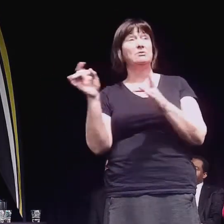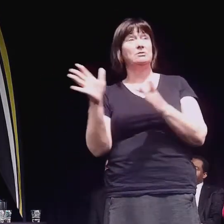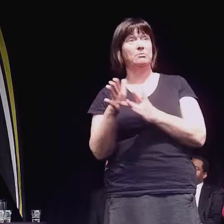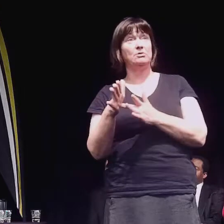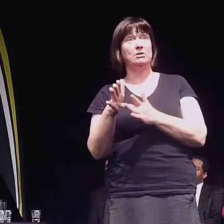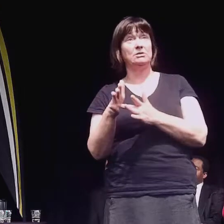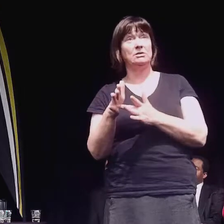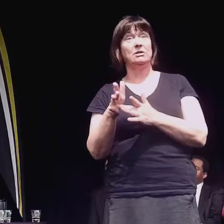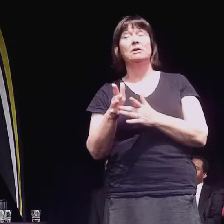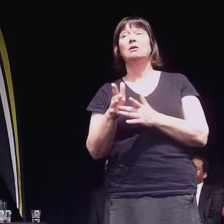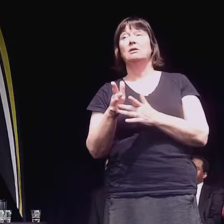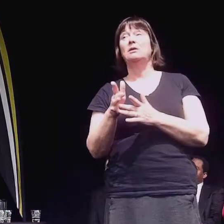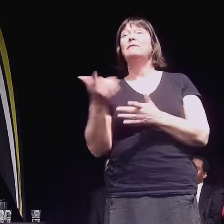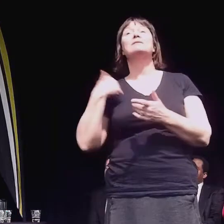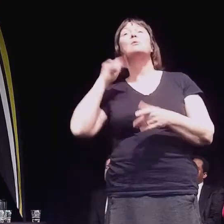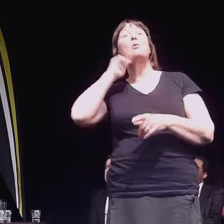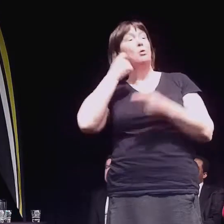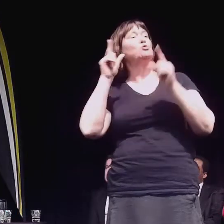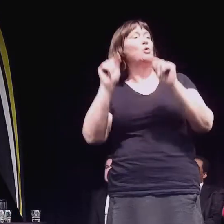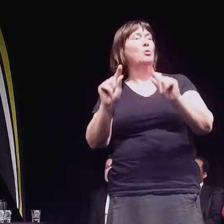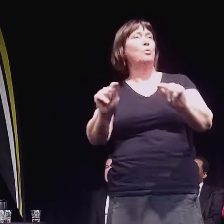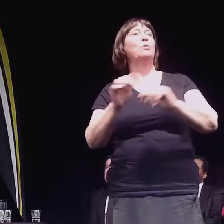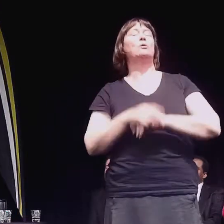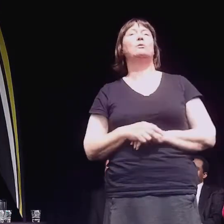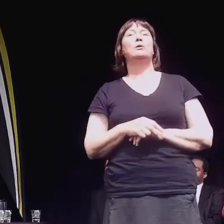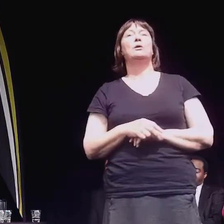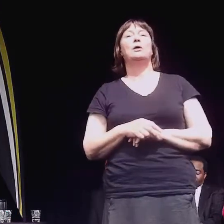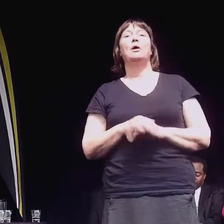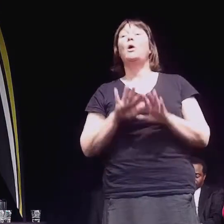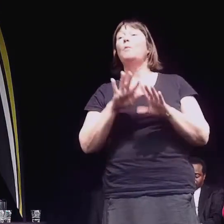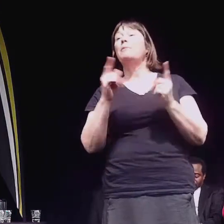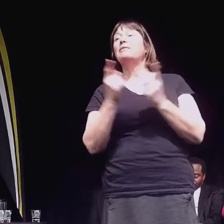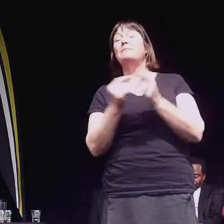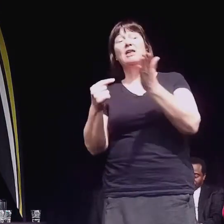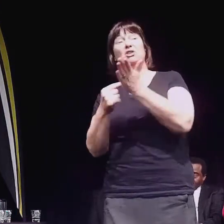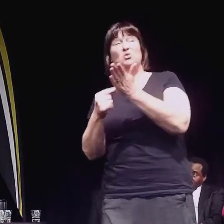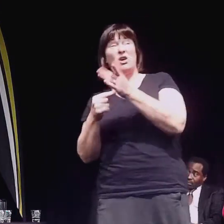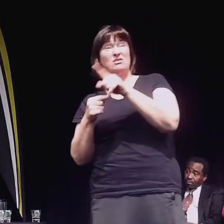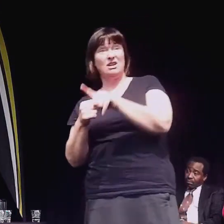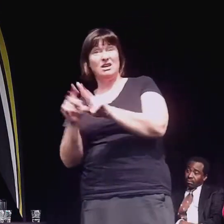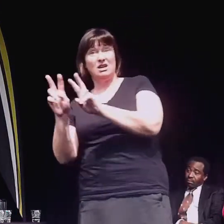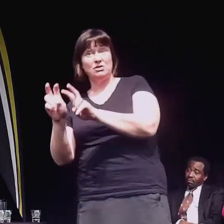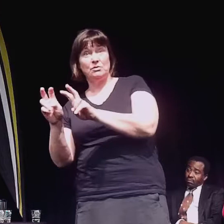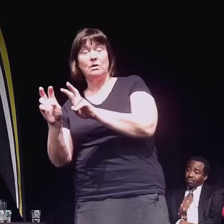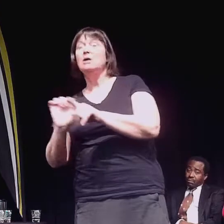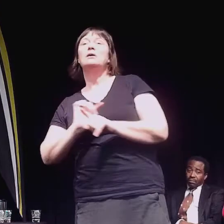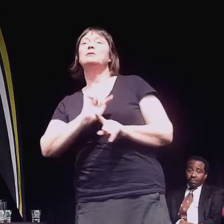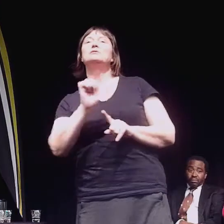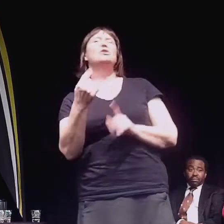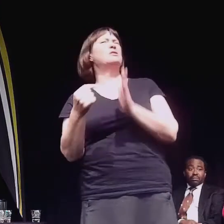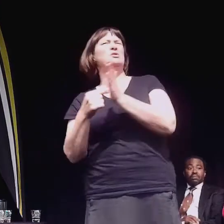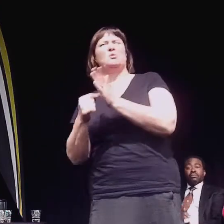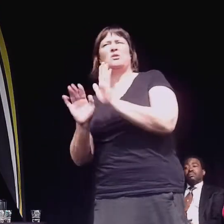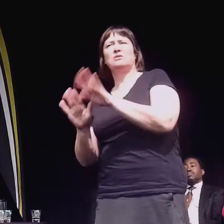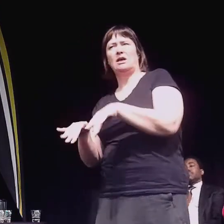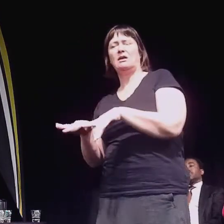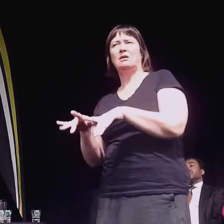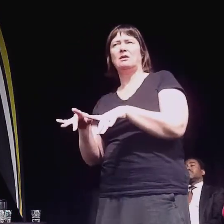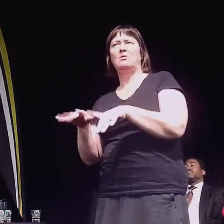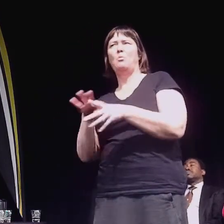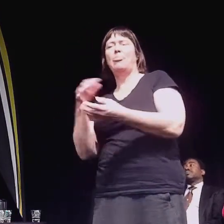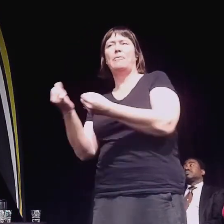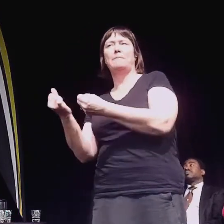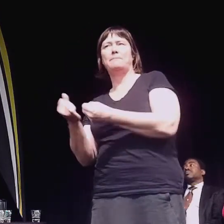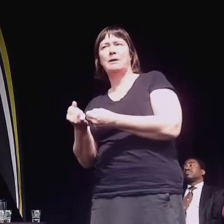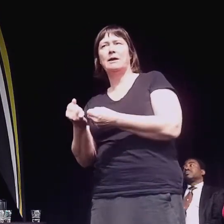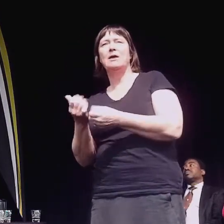that's what I will do. The big thing about the Toyota is it's not just because of the Toyota what they bring. It's